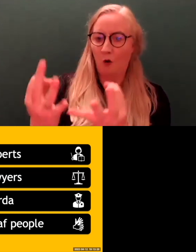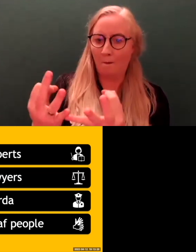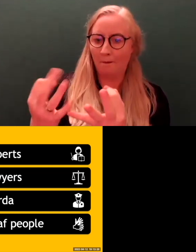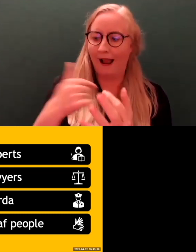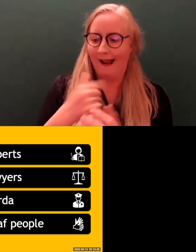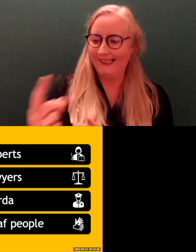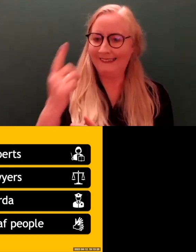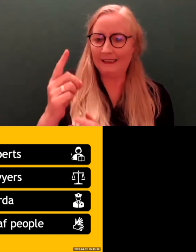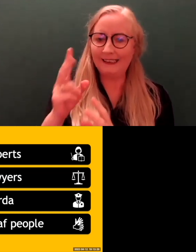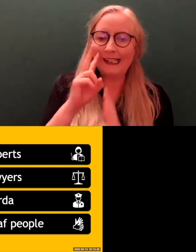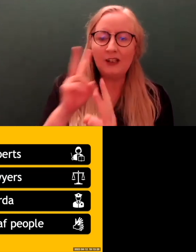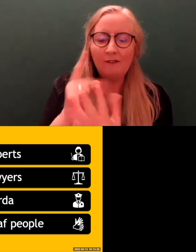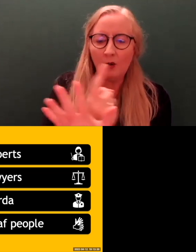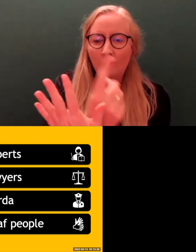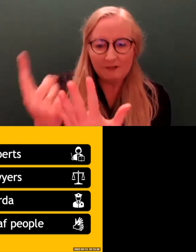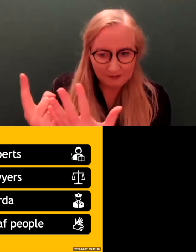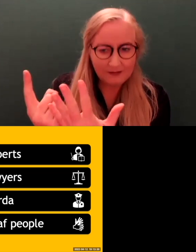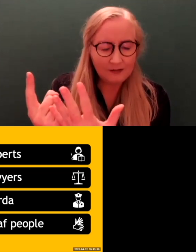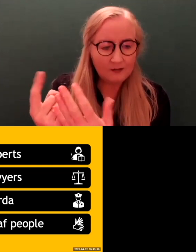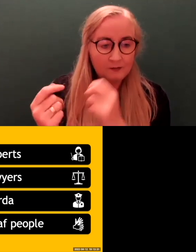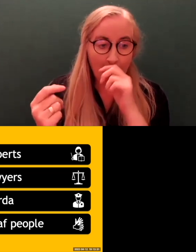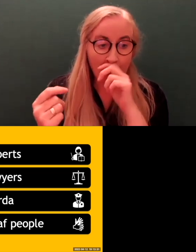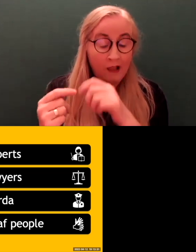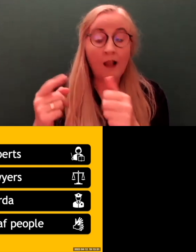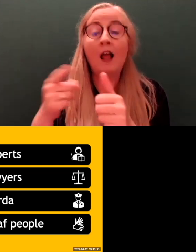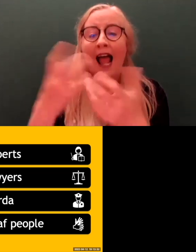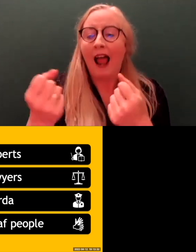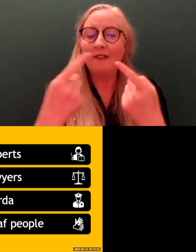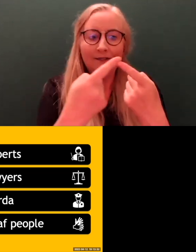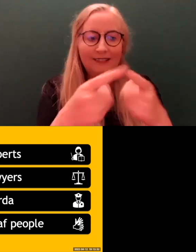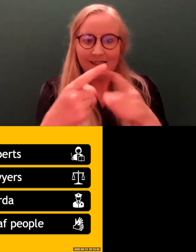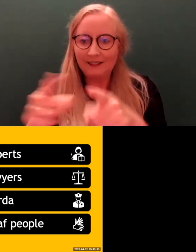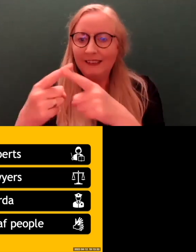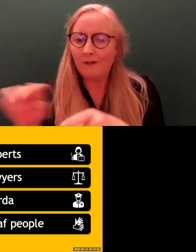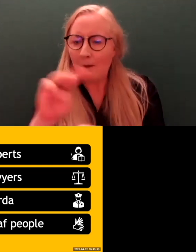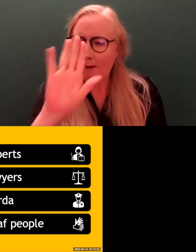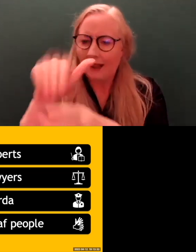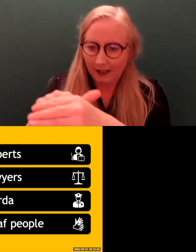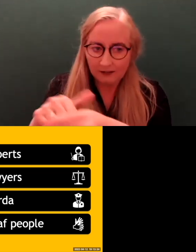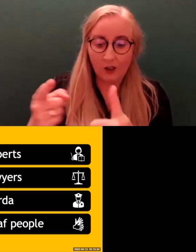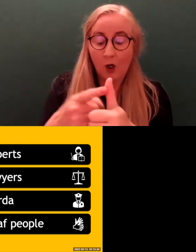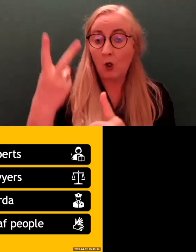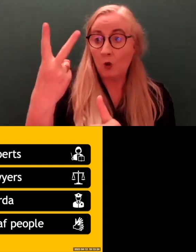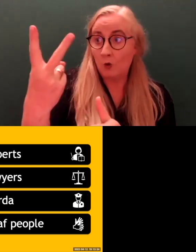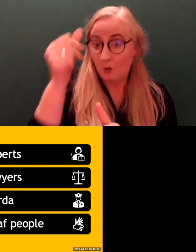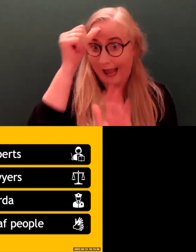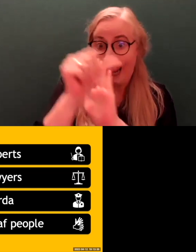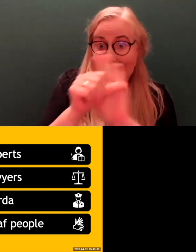consisted of different people. So, I had two experts, and these are, like,